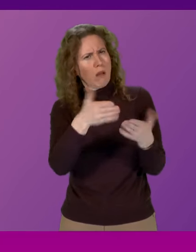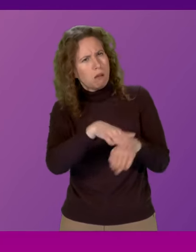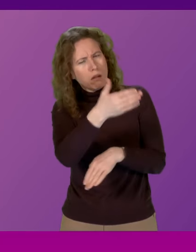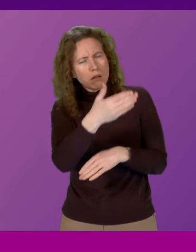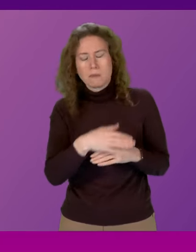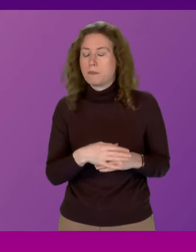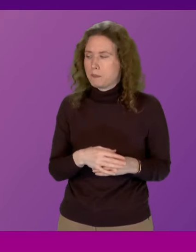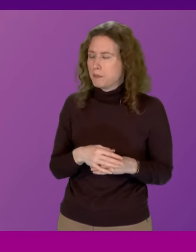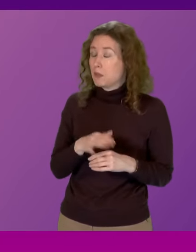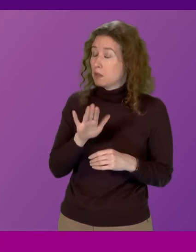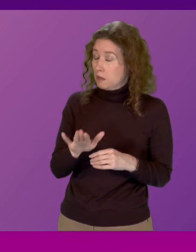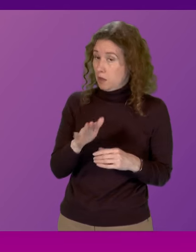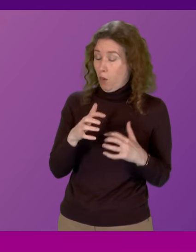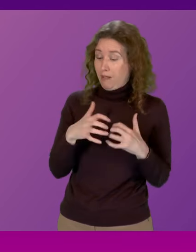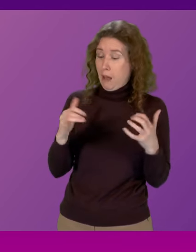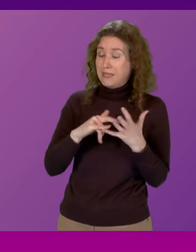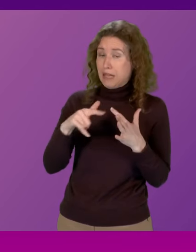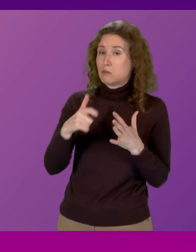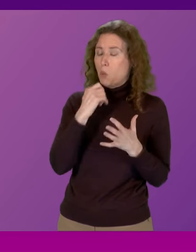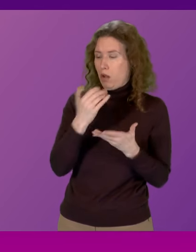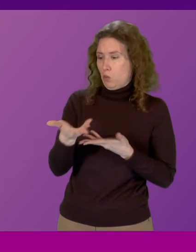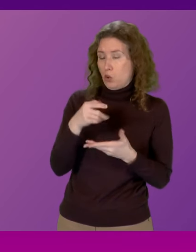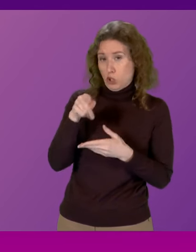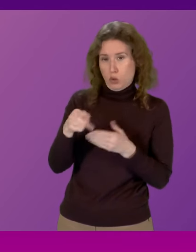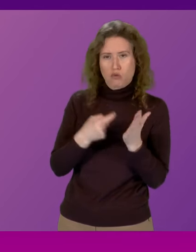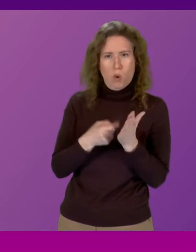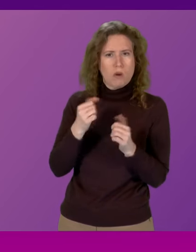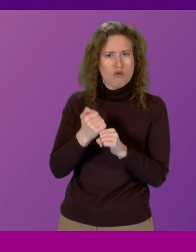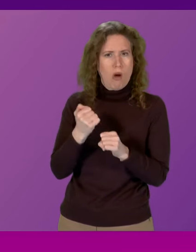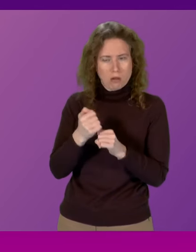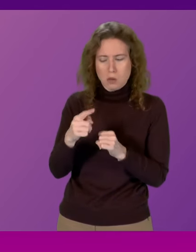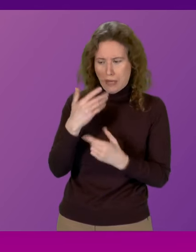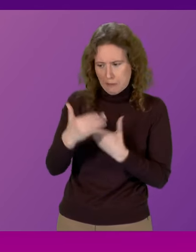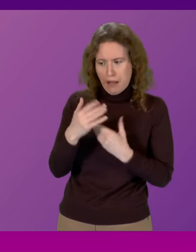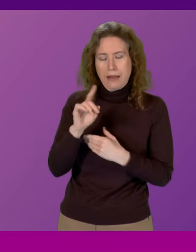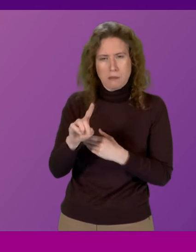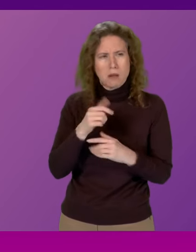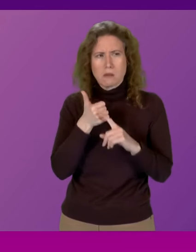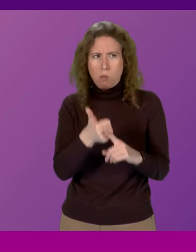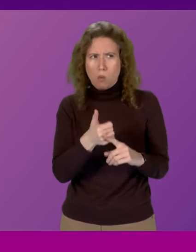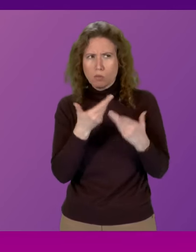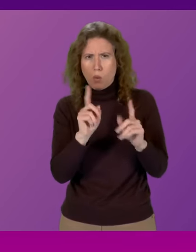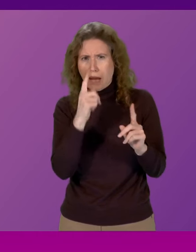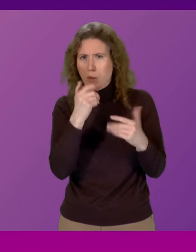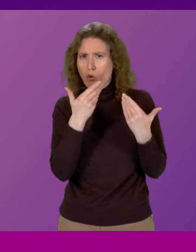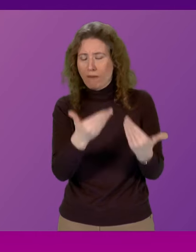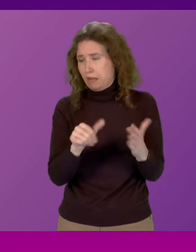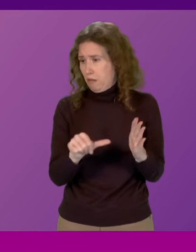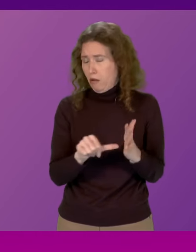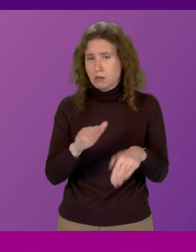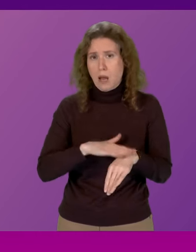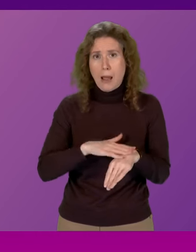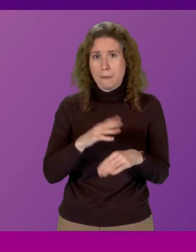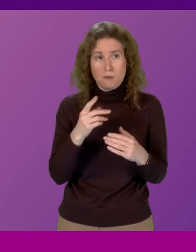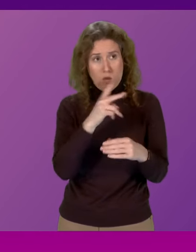Cabinet Secretary does engage with Rosa Grant directly in terms of what support we're able to provide of course these are extremely difficult times for